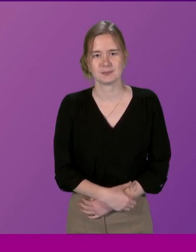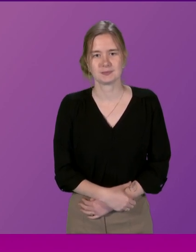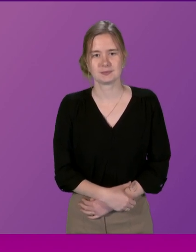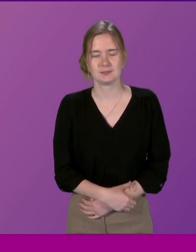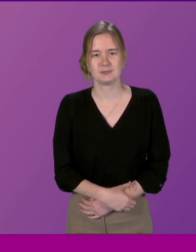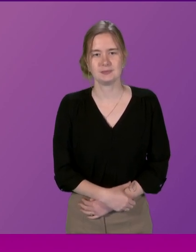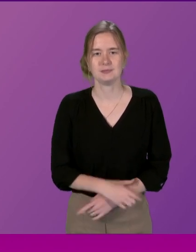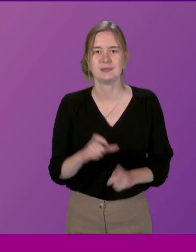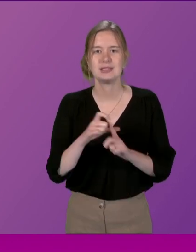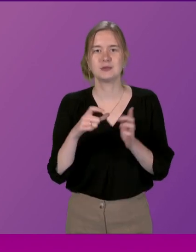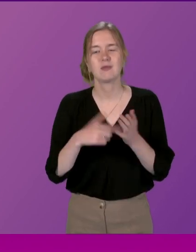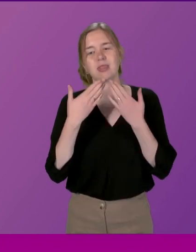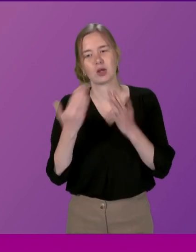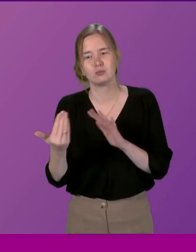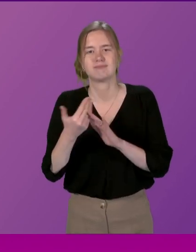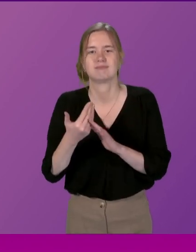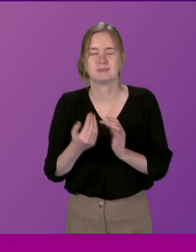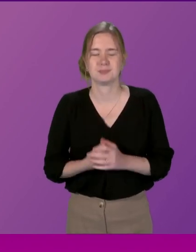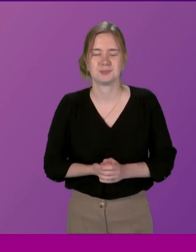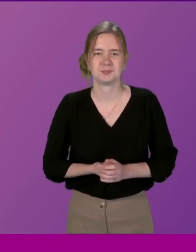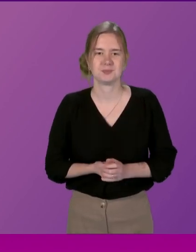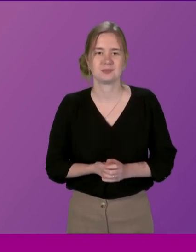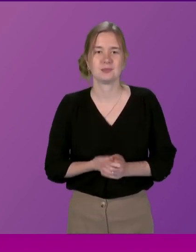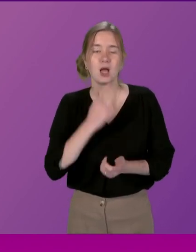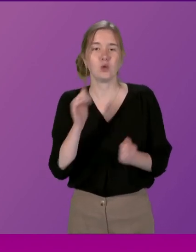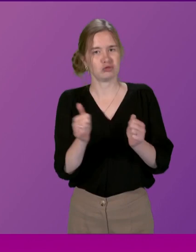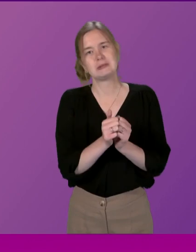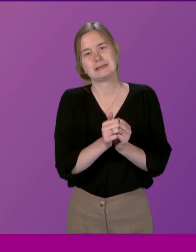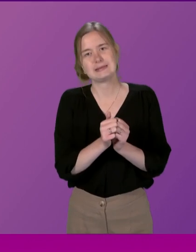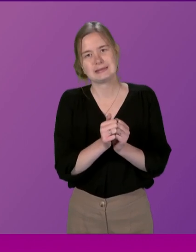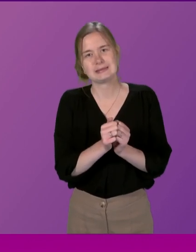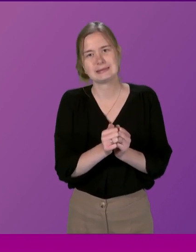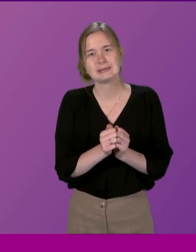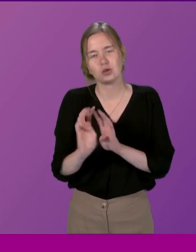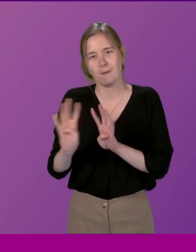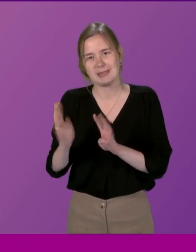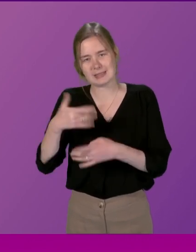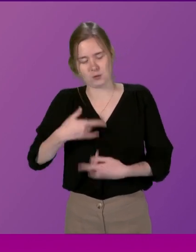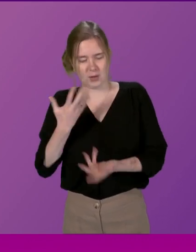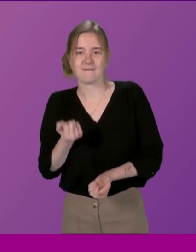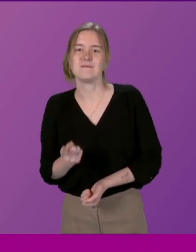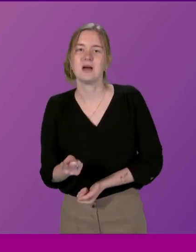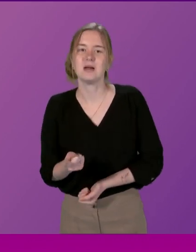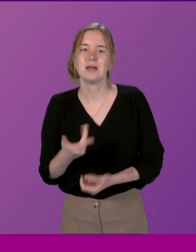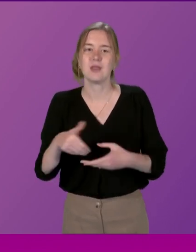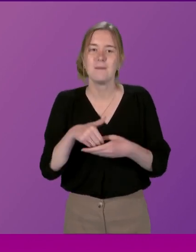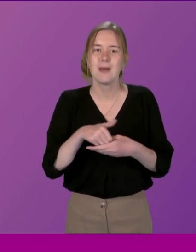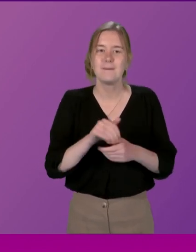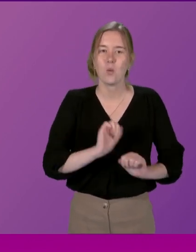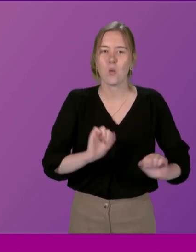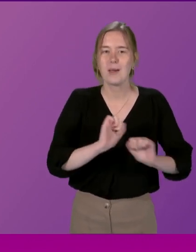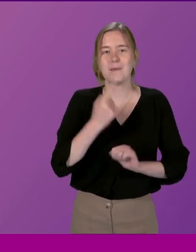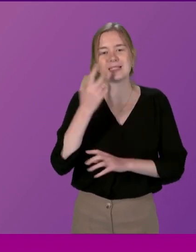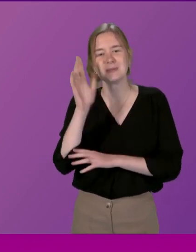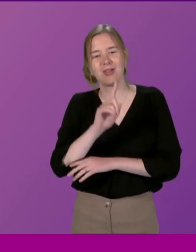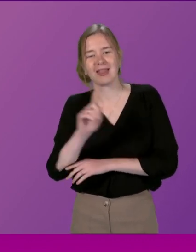David Torres I thank the Member for the intervention I would agree with him, yes The Committee does have views And if the Member would wait, in my speech later on,